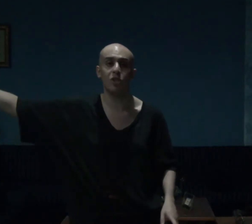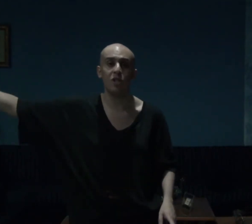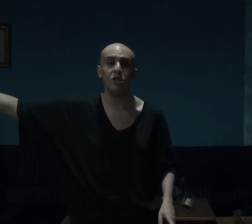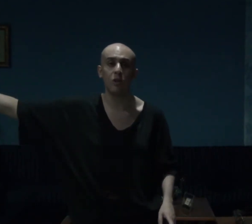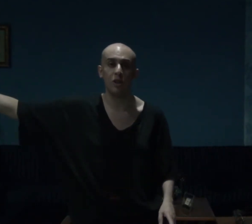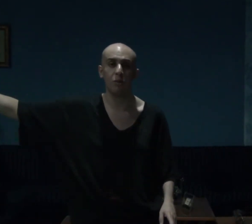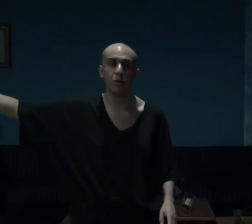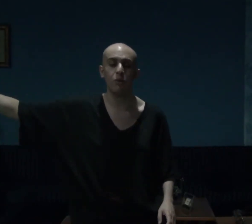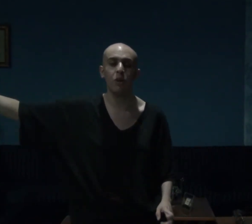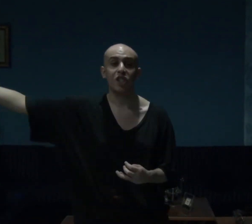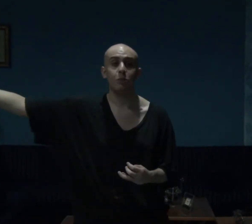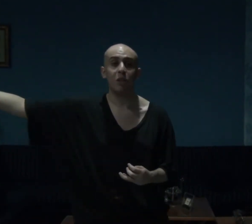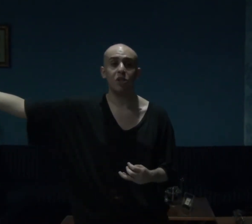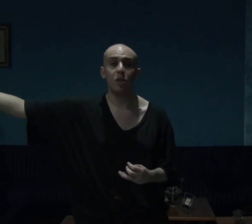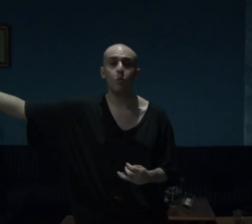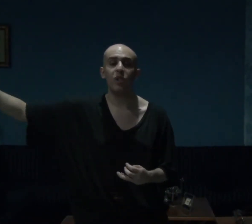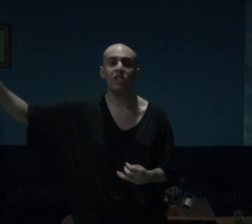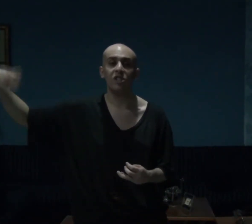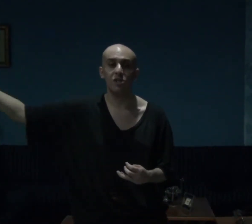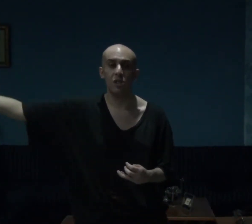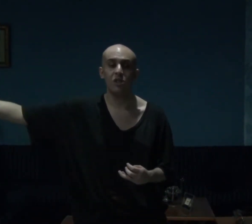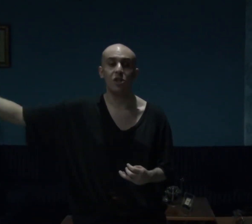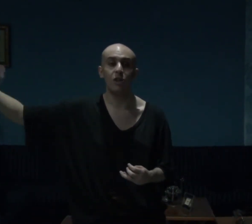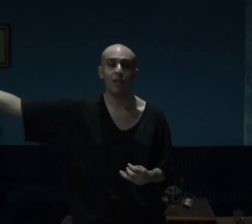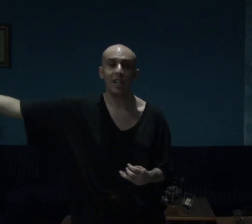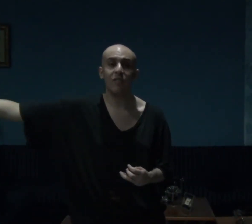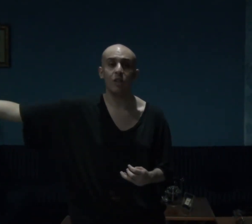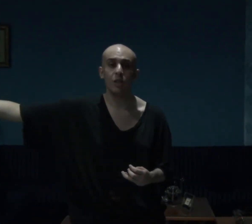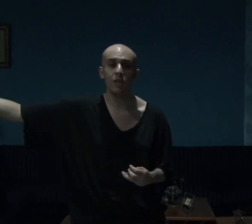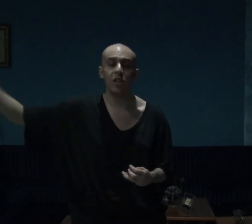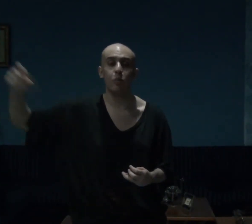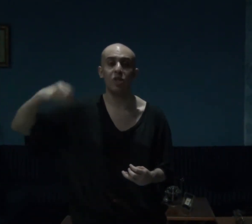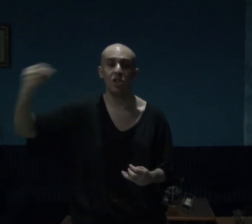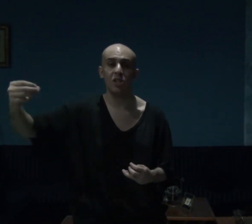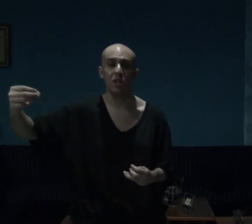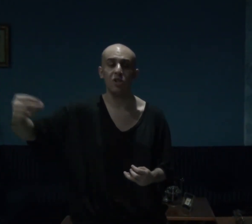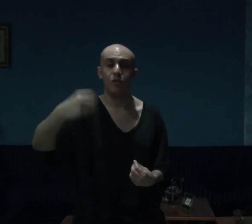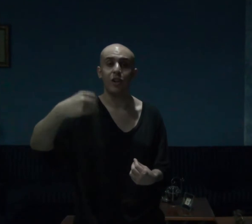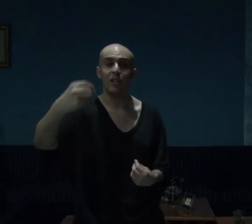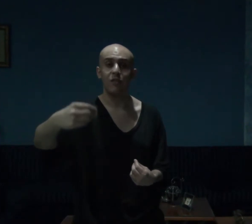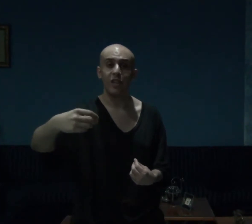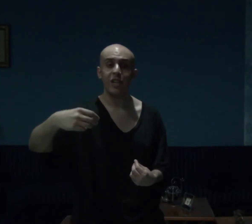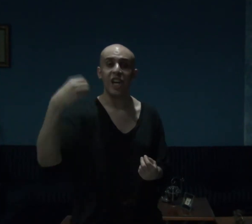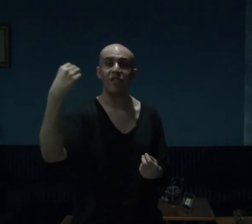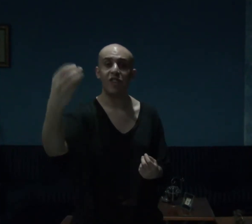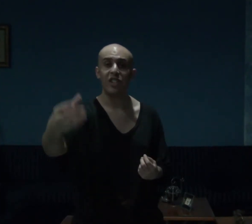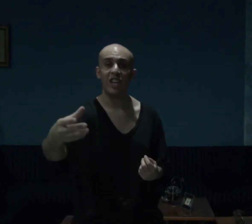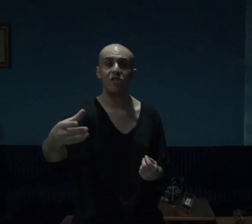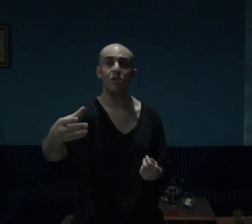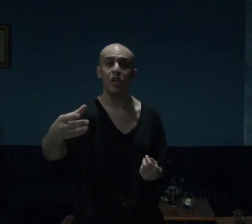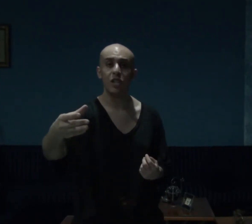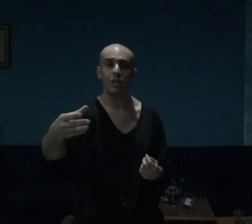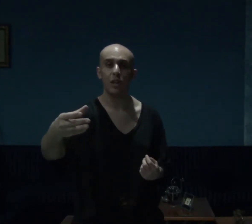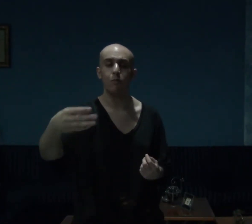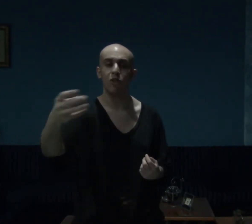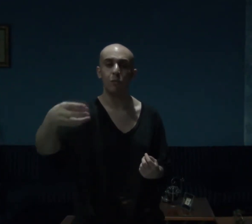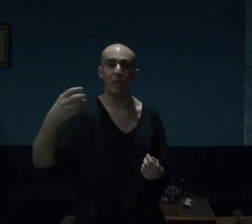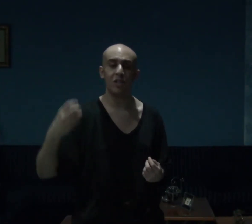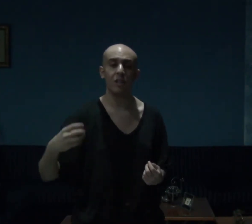she's going through especially when it concerns her livelihood and what she does for a living and financial income which basically